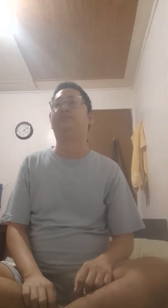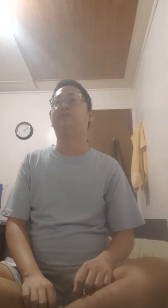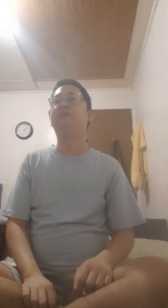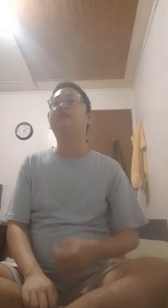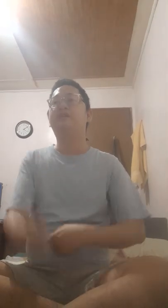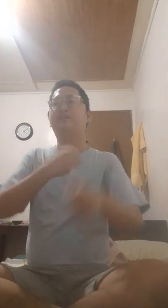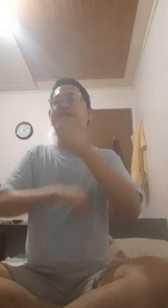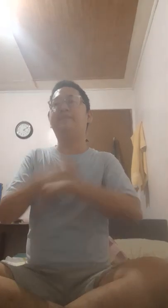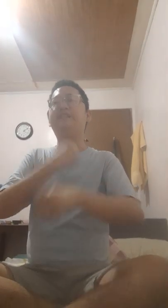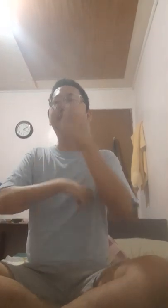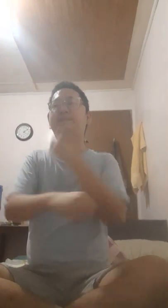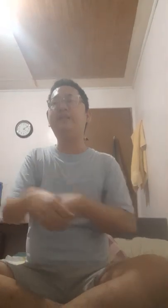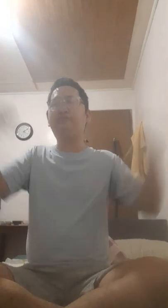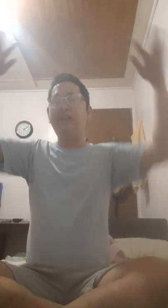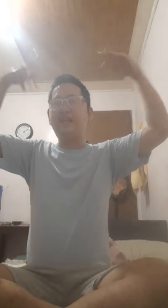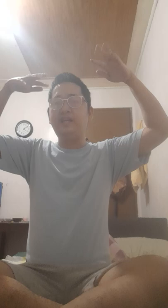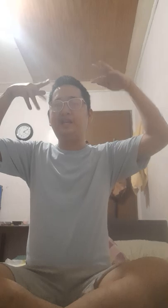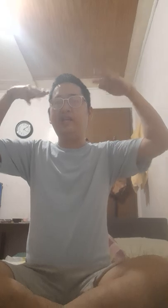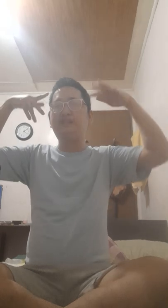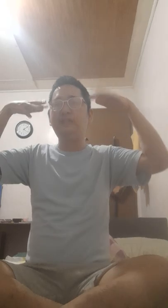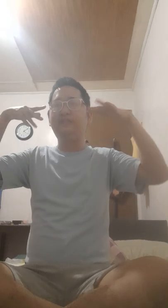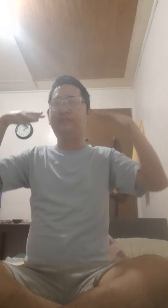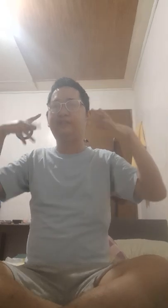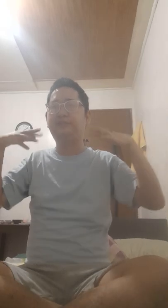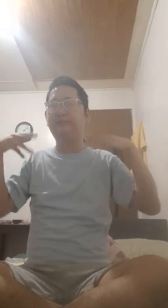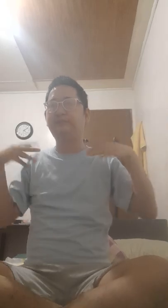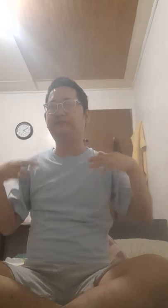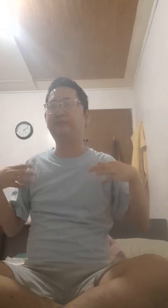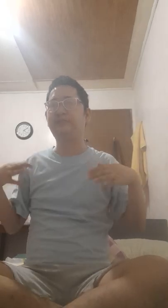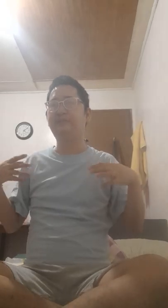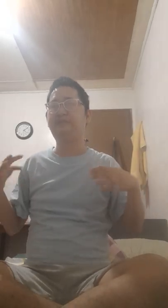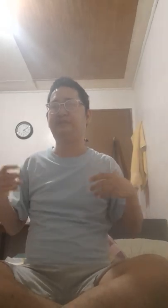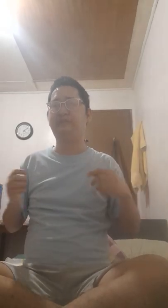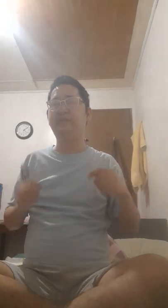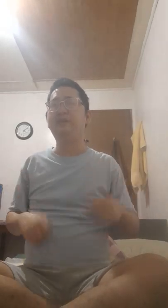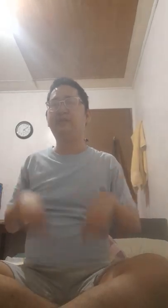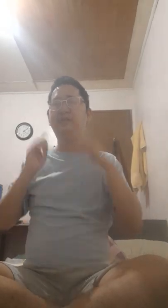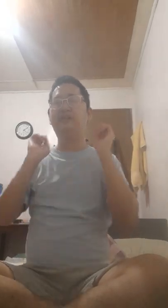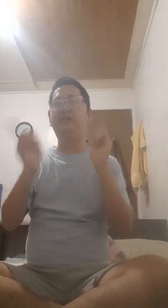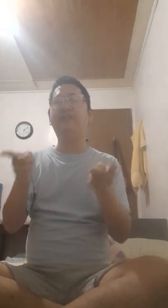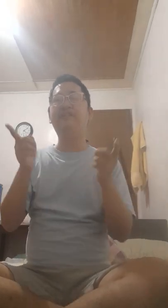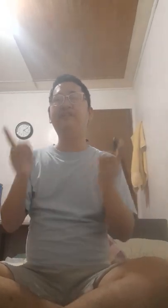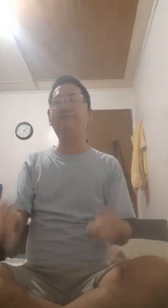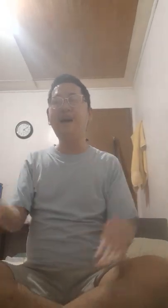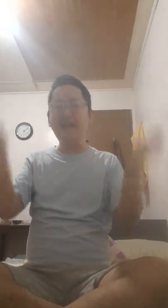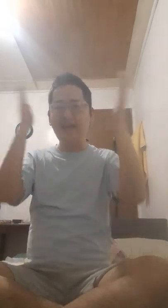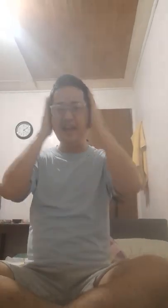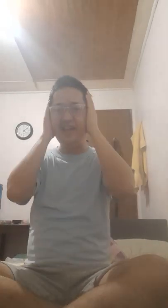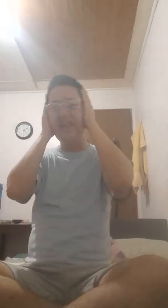Cause every time it rains, you're here in my head